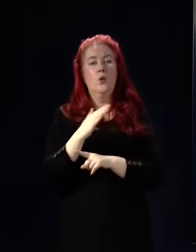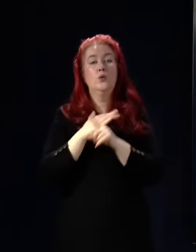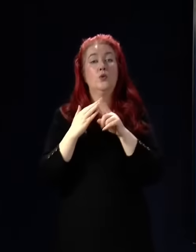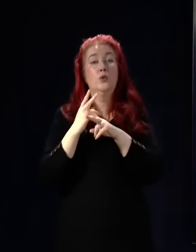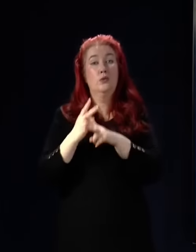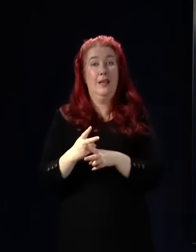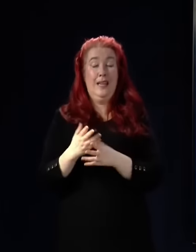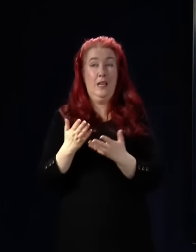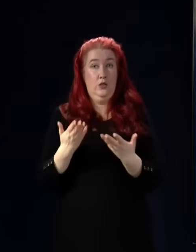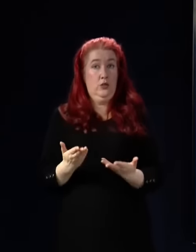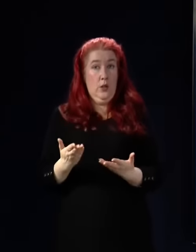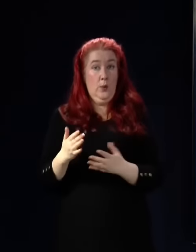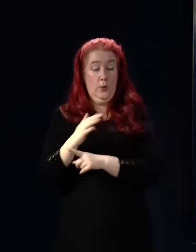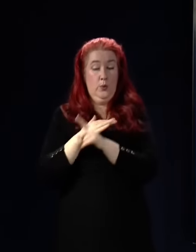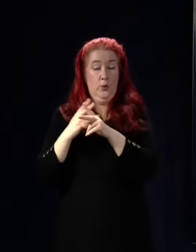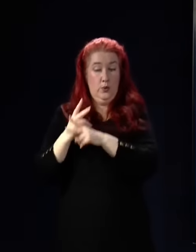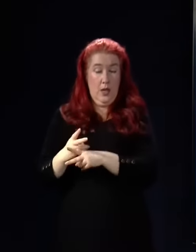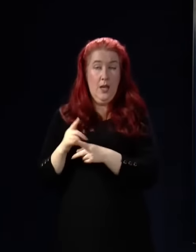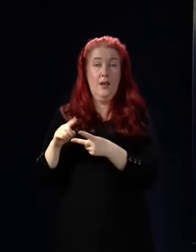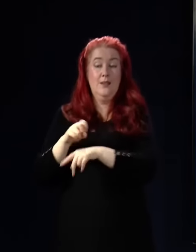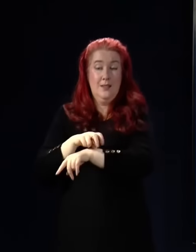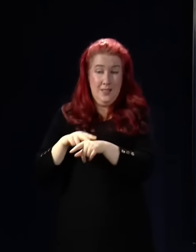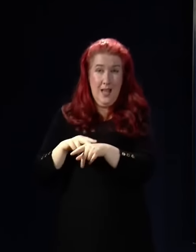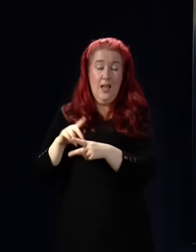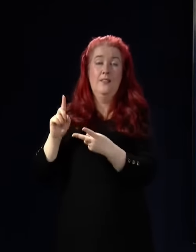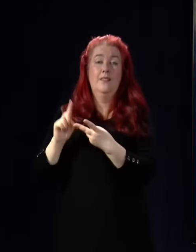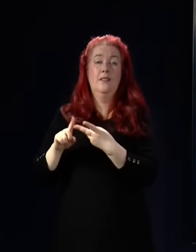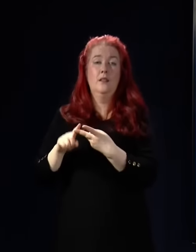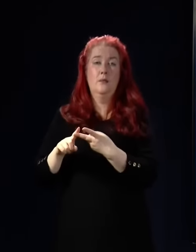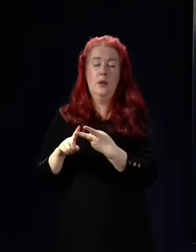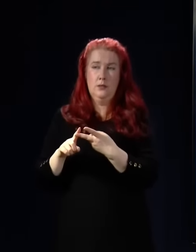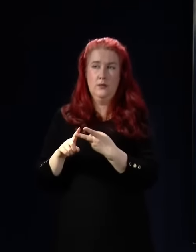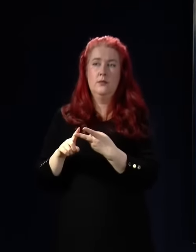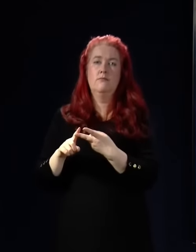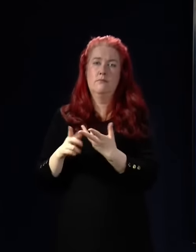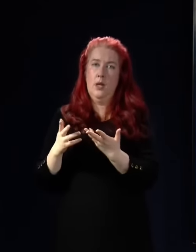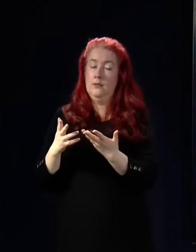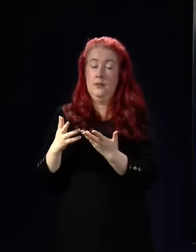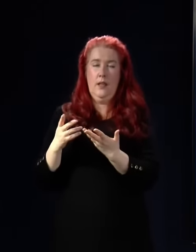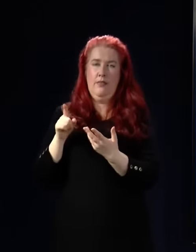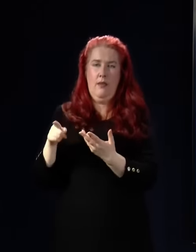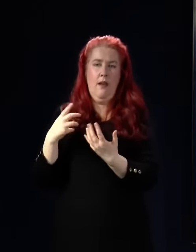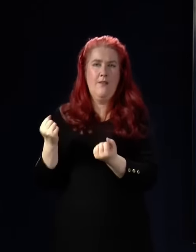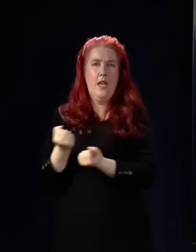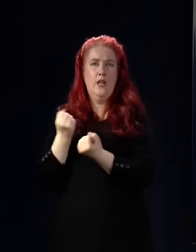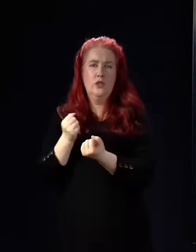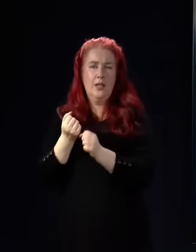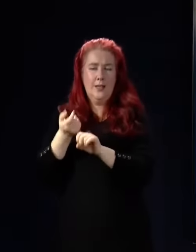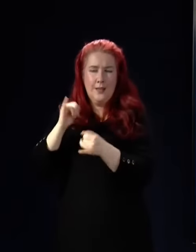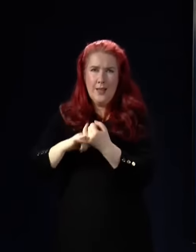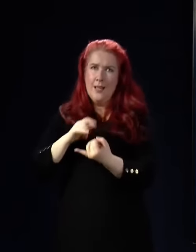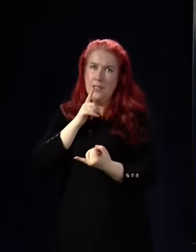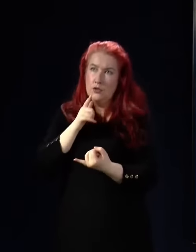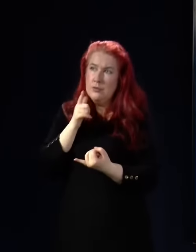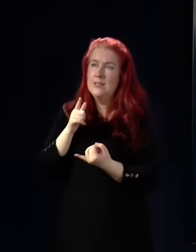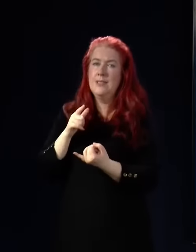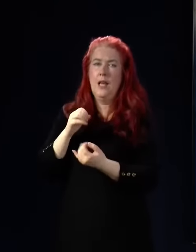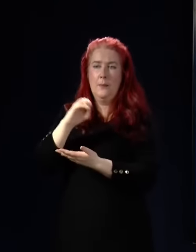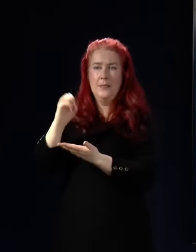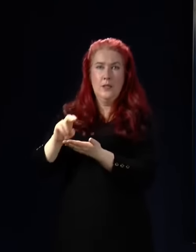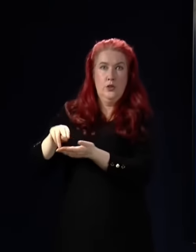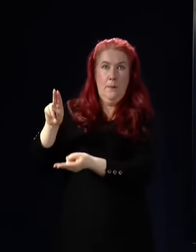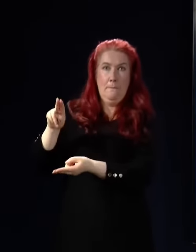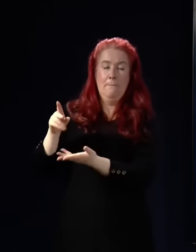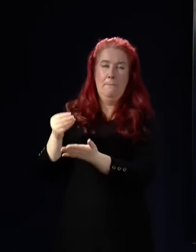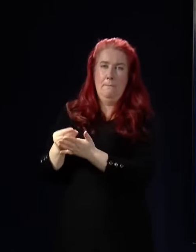is facing alongside workforce is those really high energy and high inflation costs. And we'll do what we can to support from a Scottish